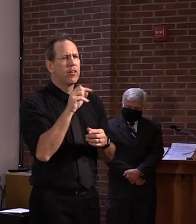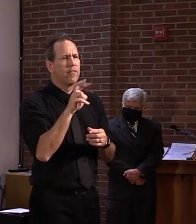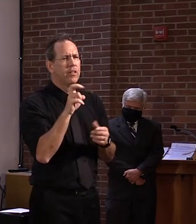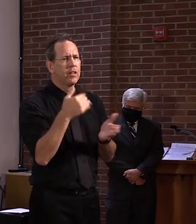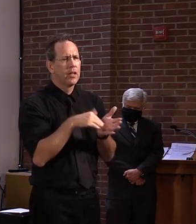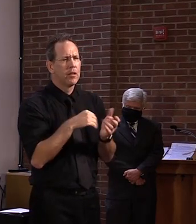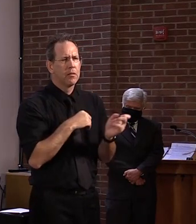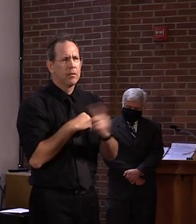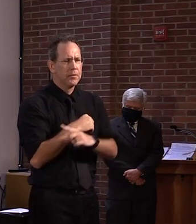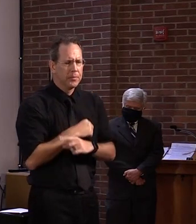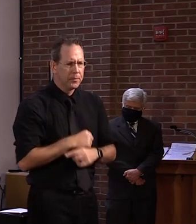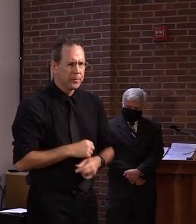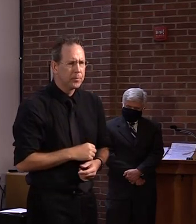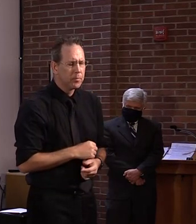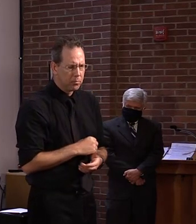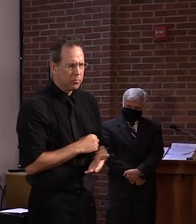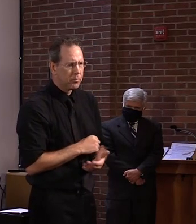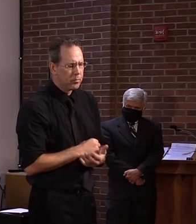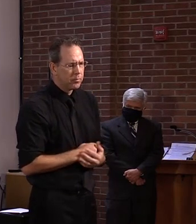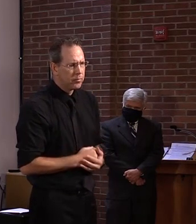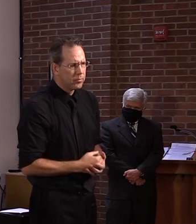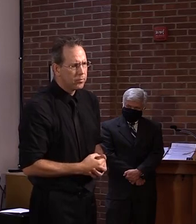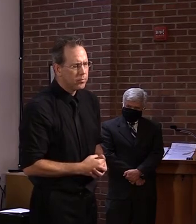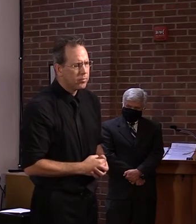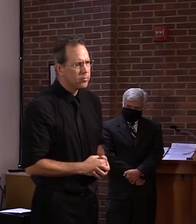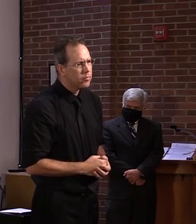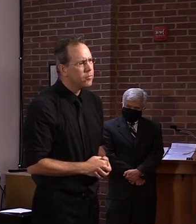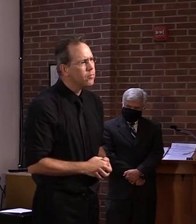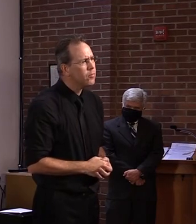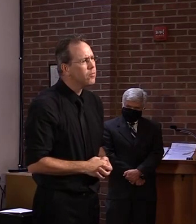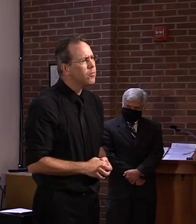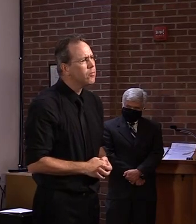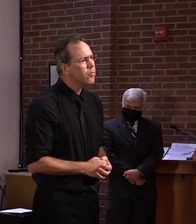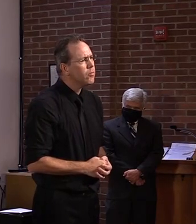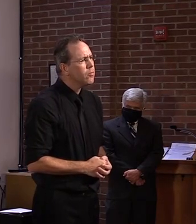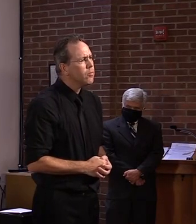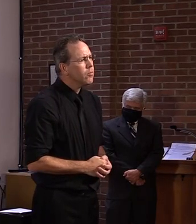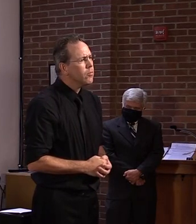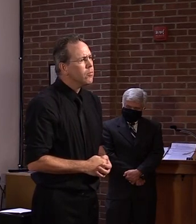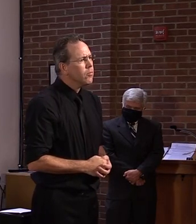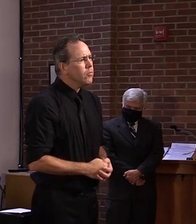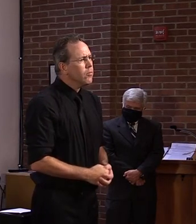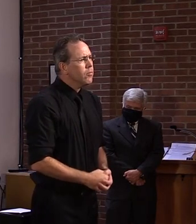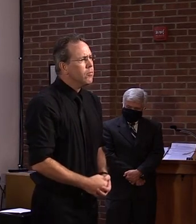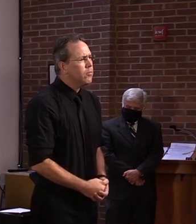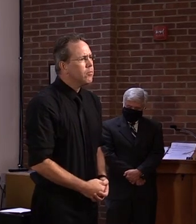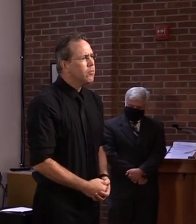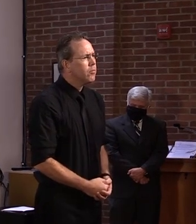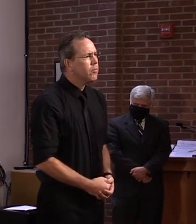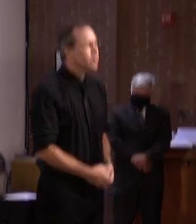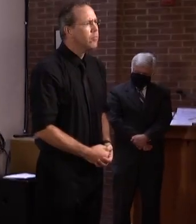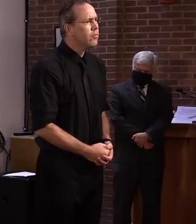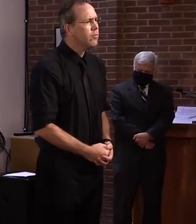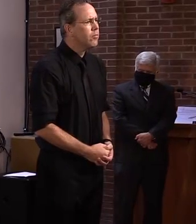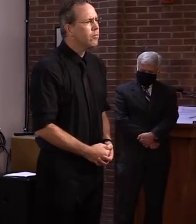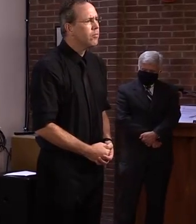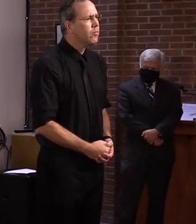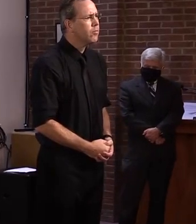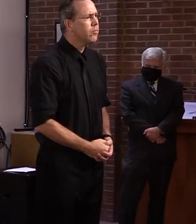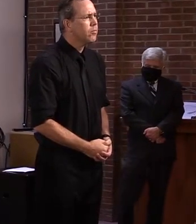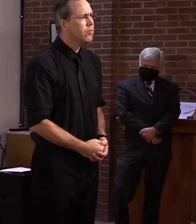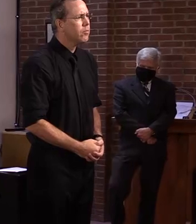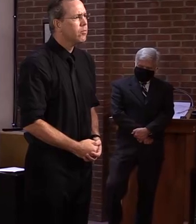to put political pressure on the FDA, combined with Commissioner Hahn's willingness